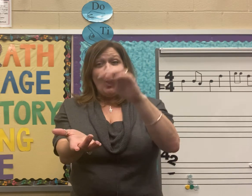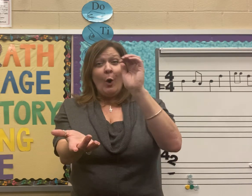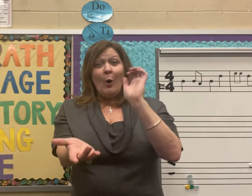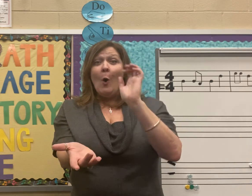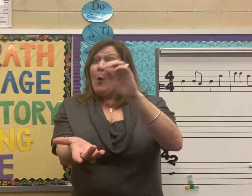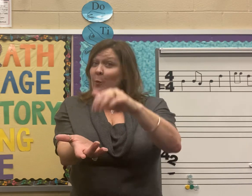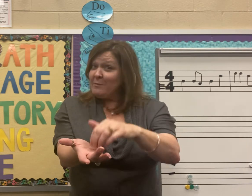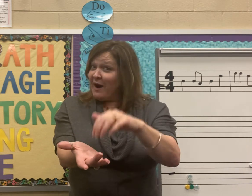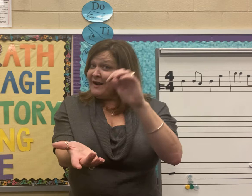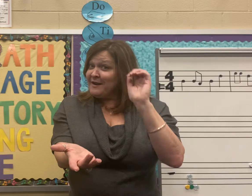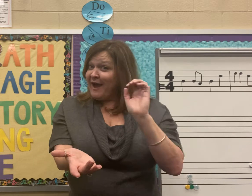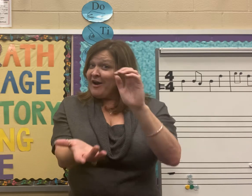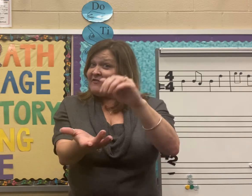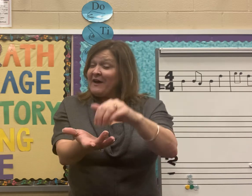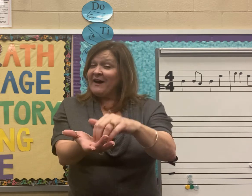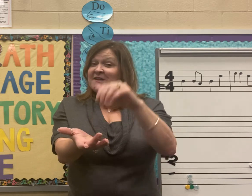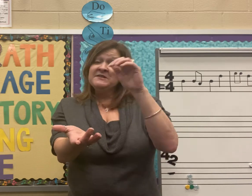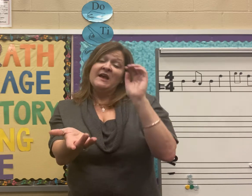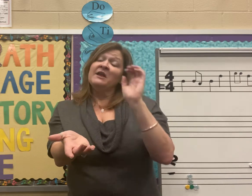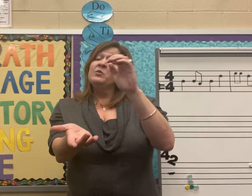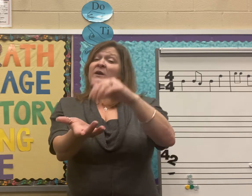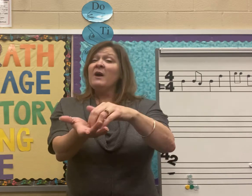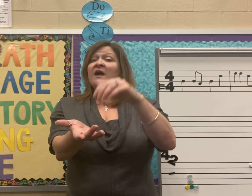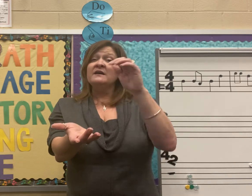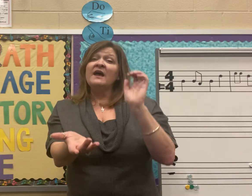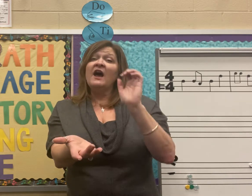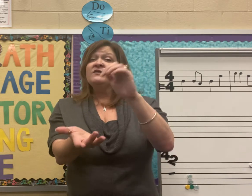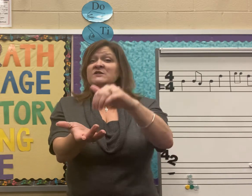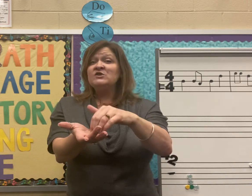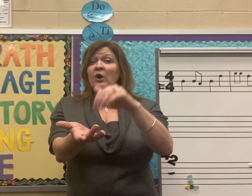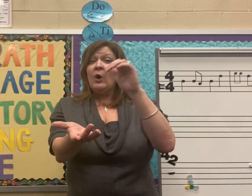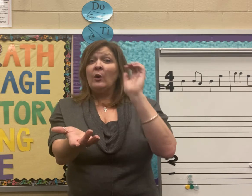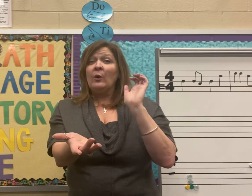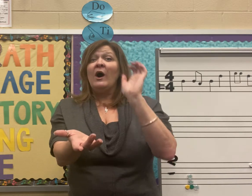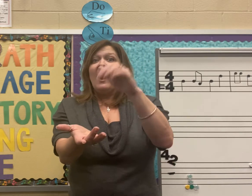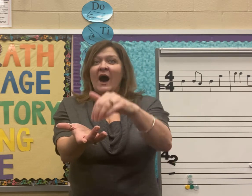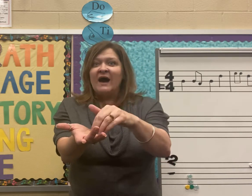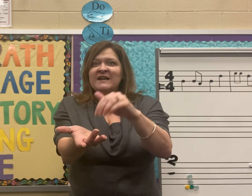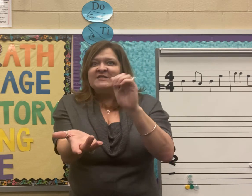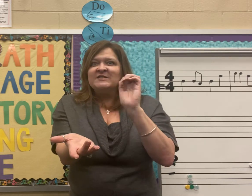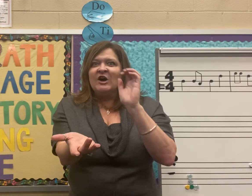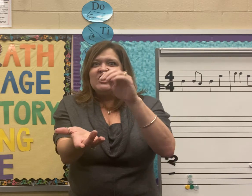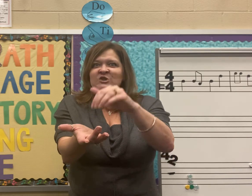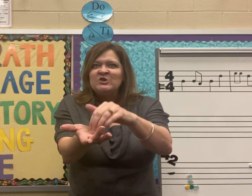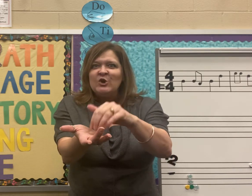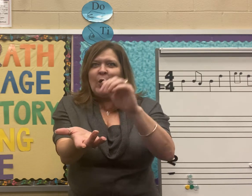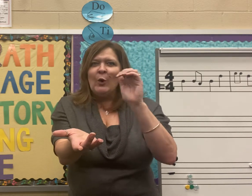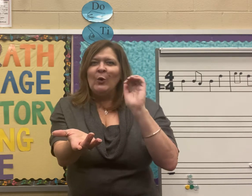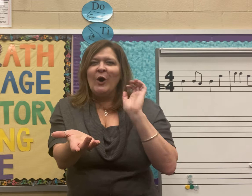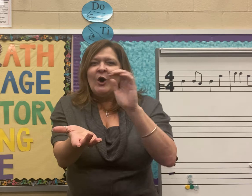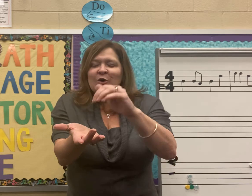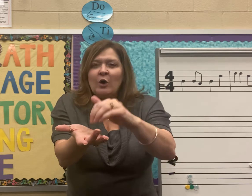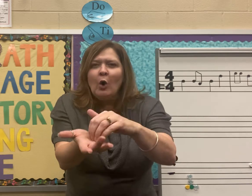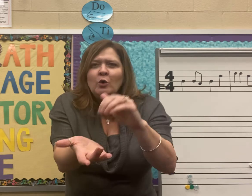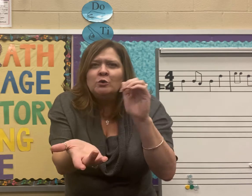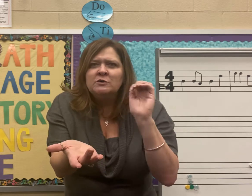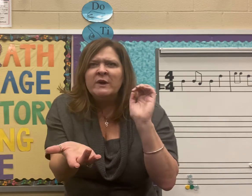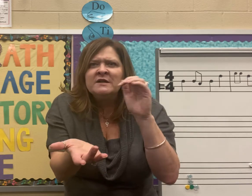We might have ice and we might have snow. Ice, snow, cold winds